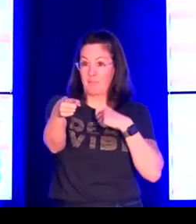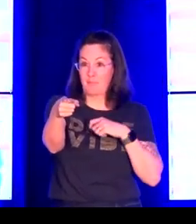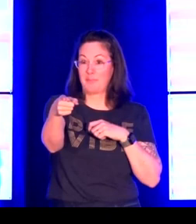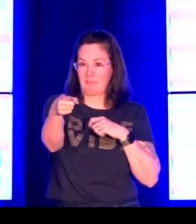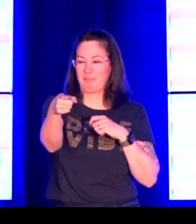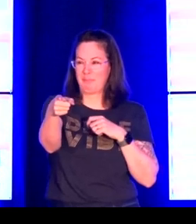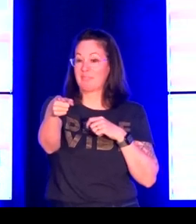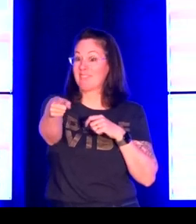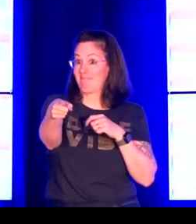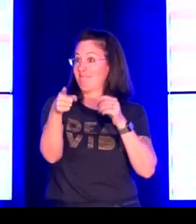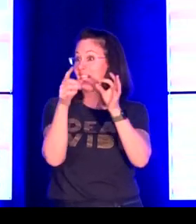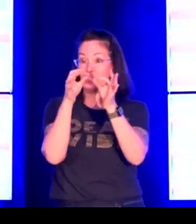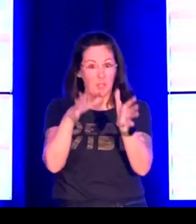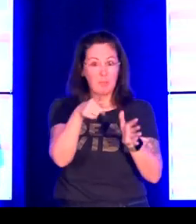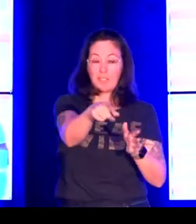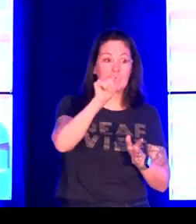it's a very flexible